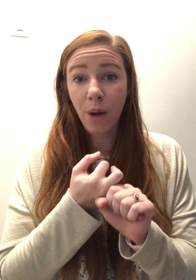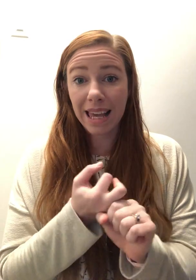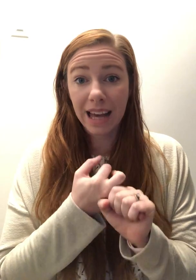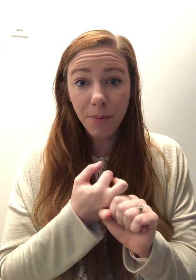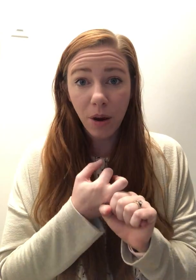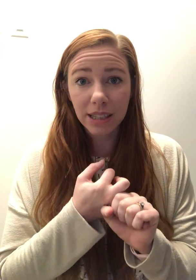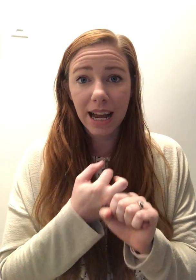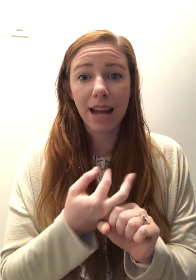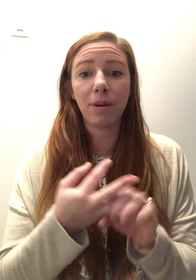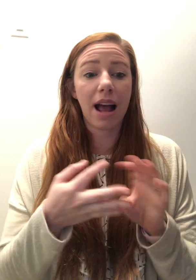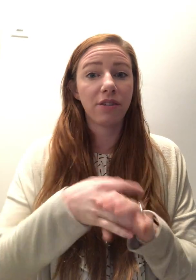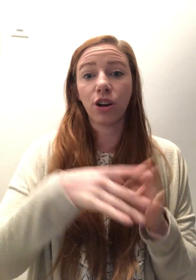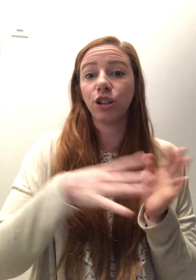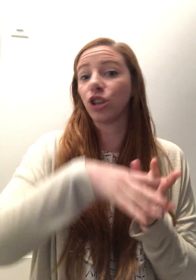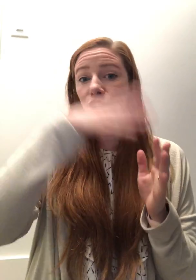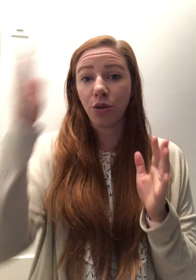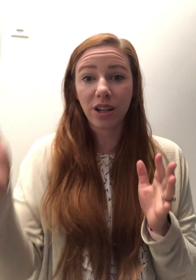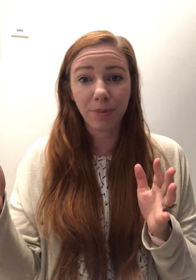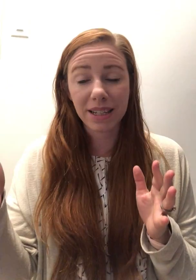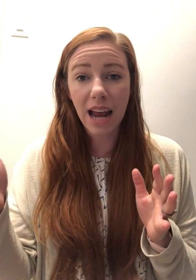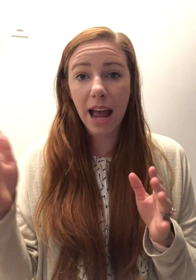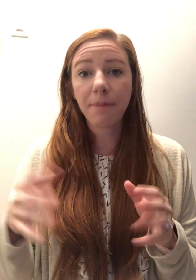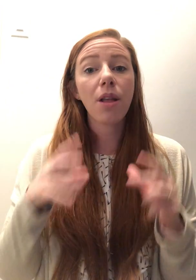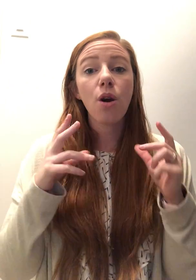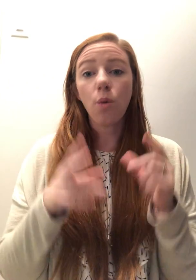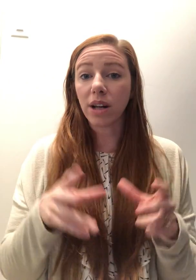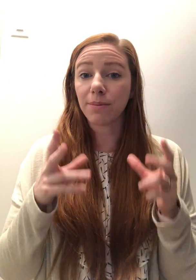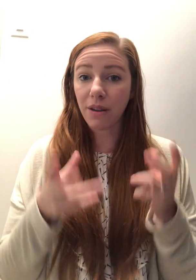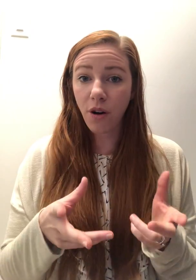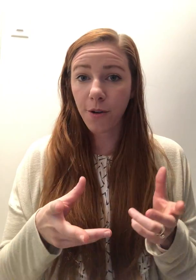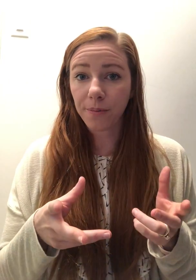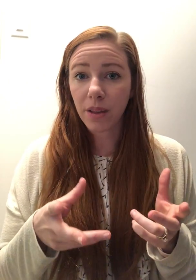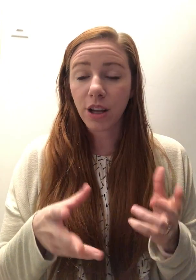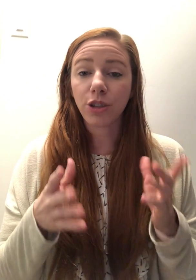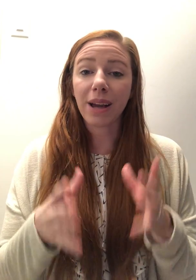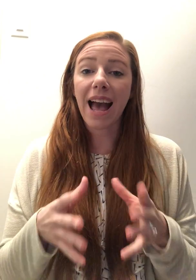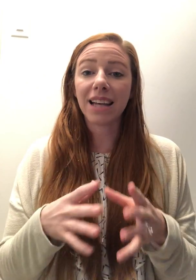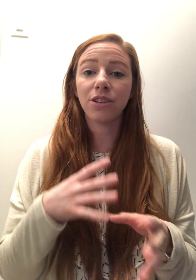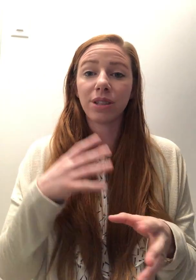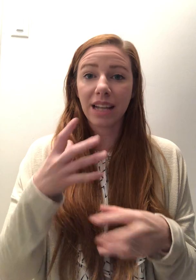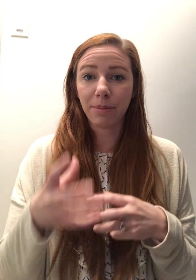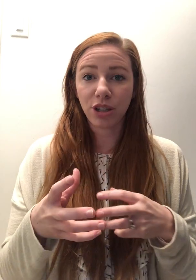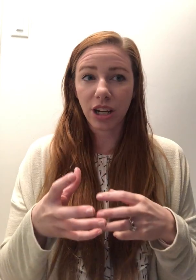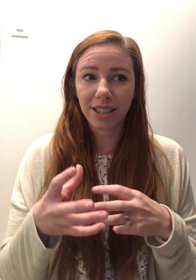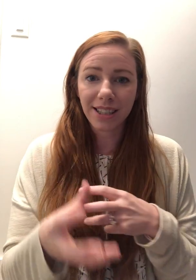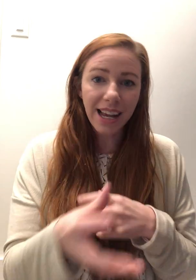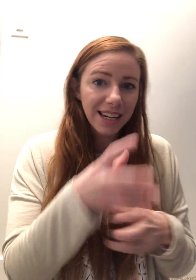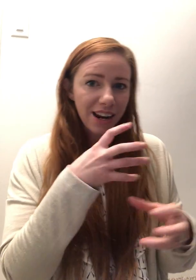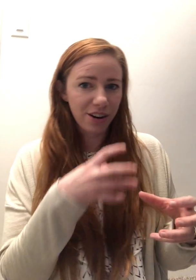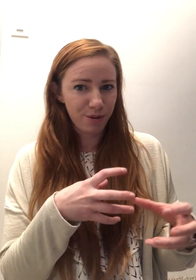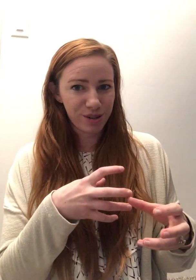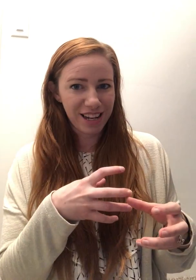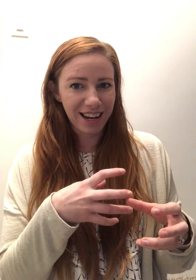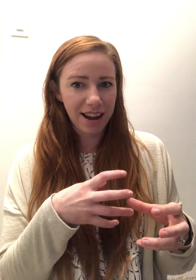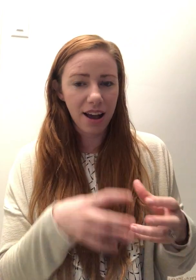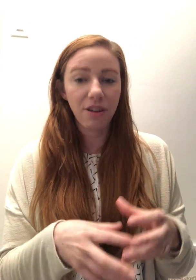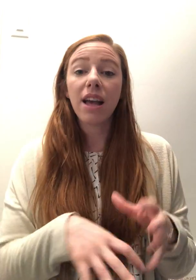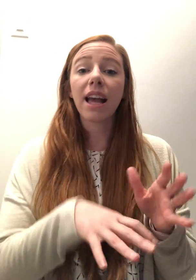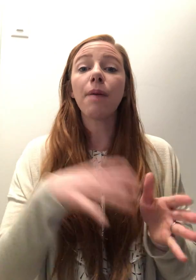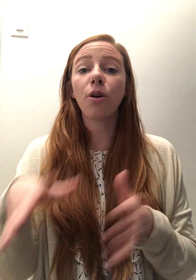waking up on time and having a good start to the rest of my day was my phone. So I had to establish a secondary routine of, okay, I'm